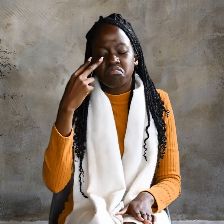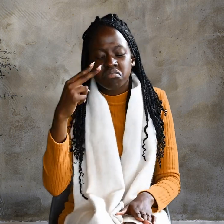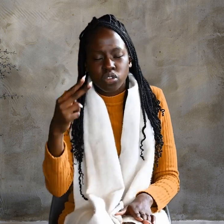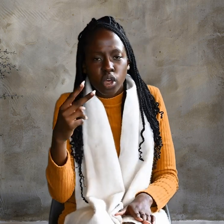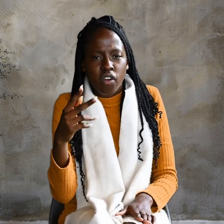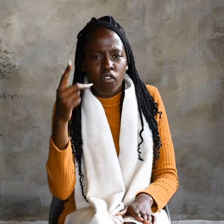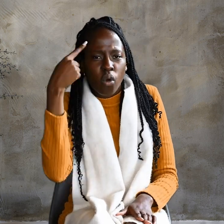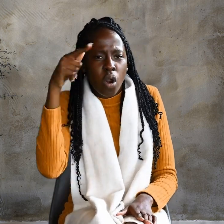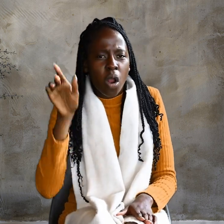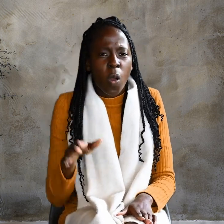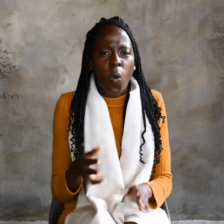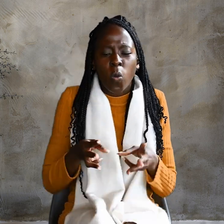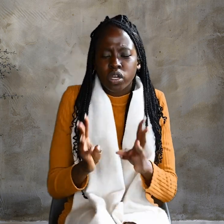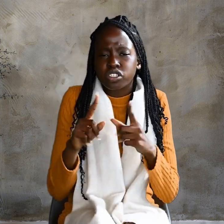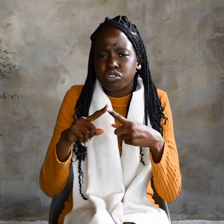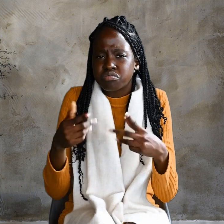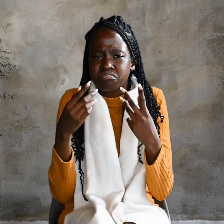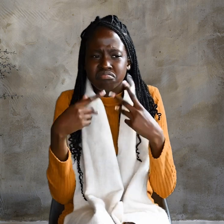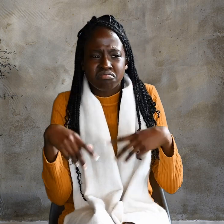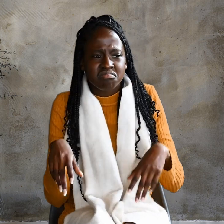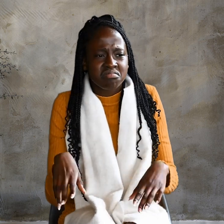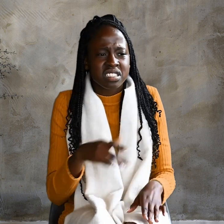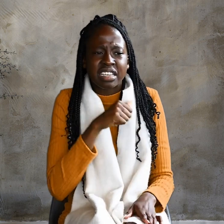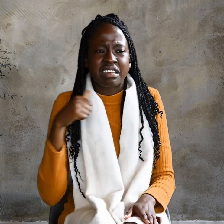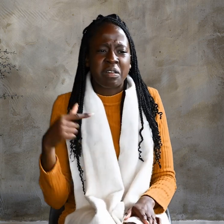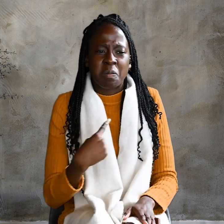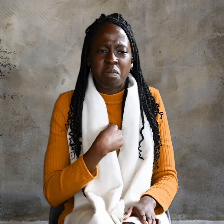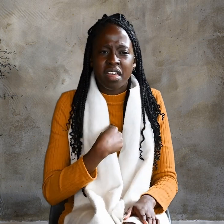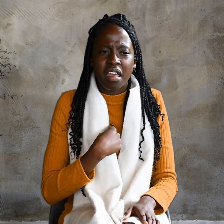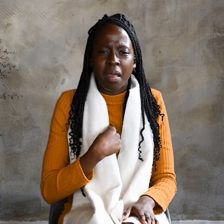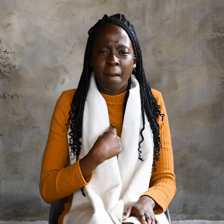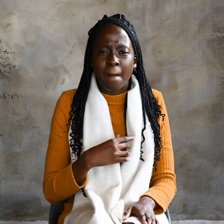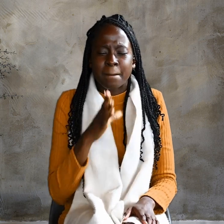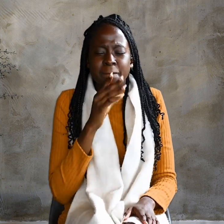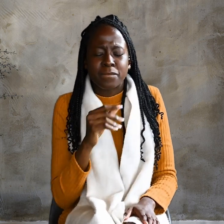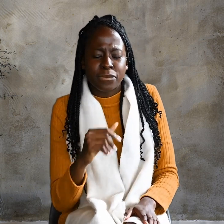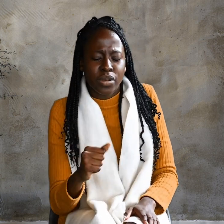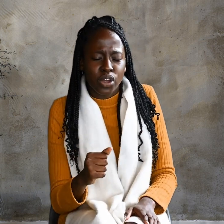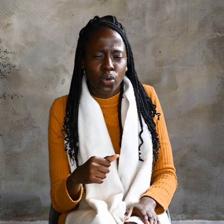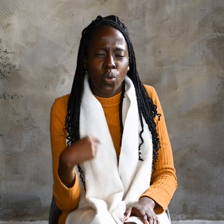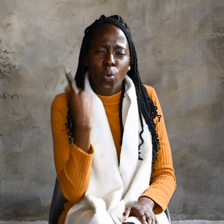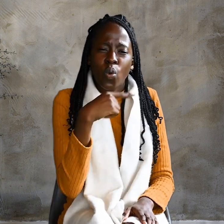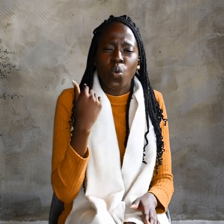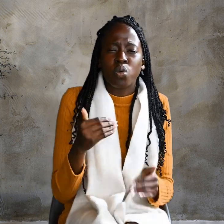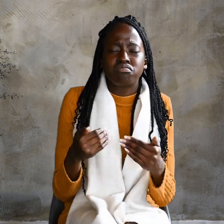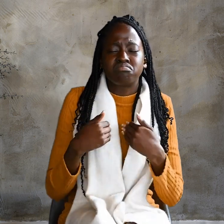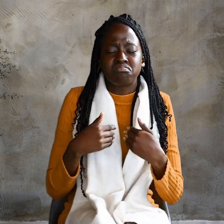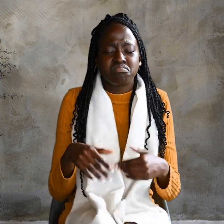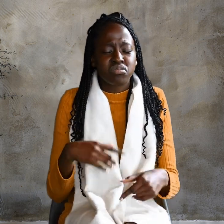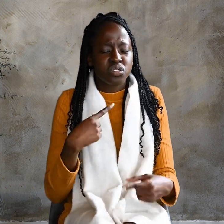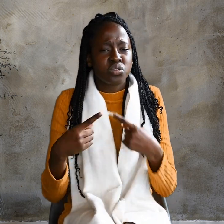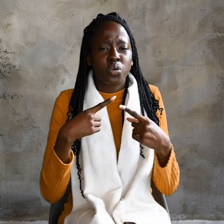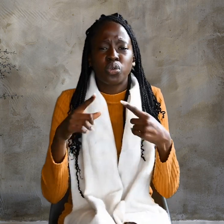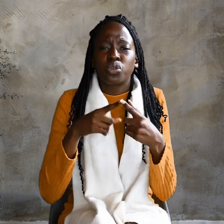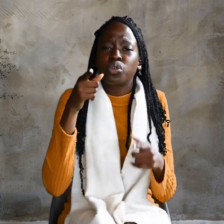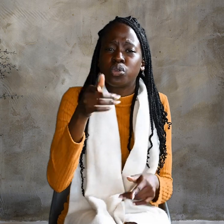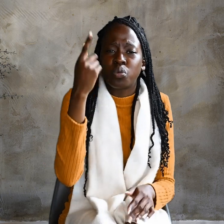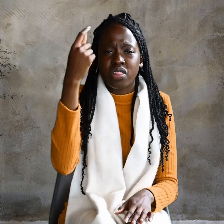A man who has told you the truth That I heard from God. Abraham did not do such